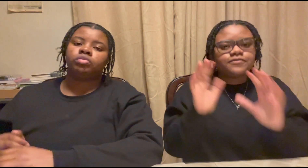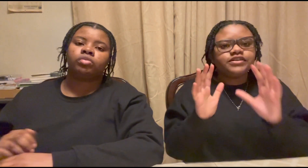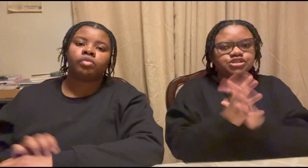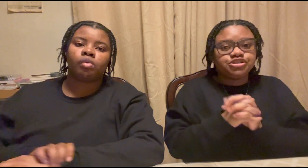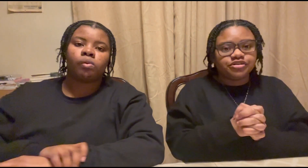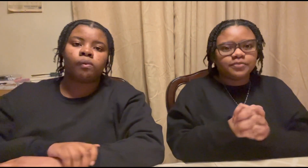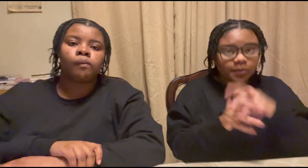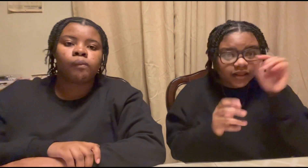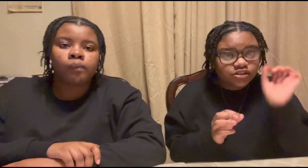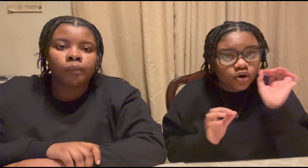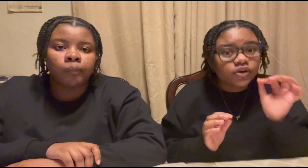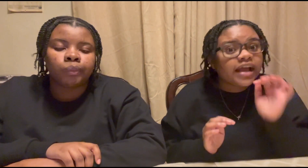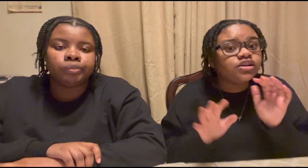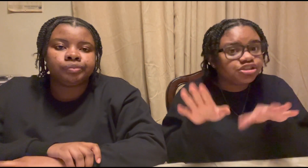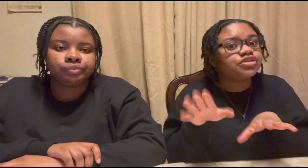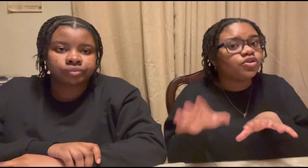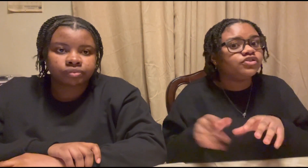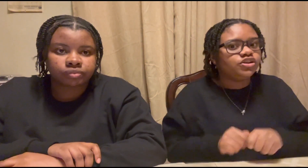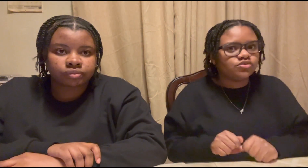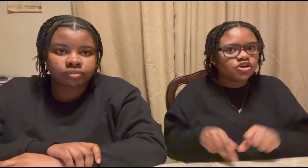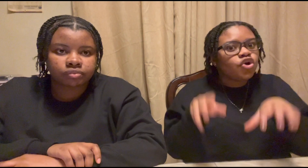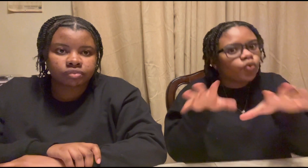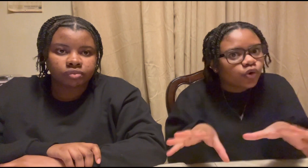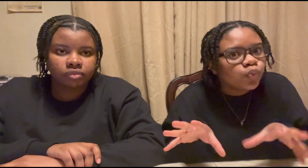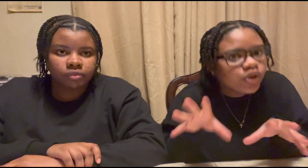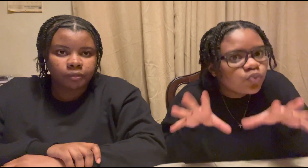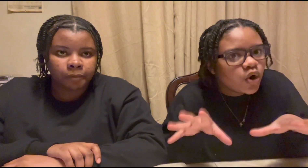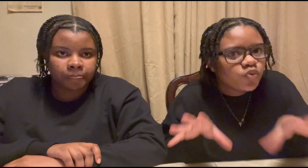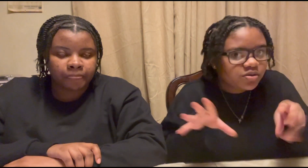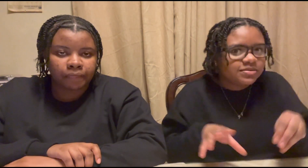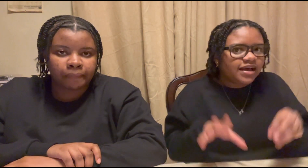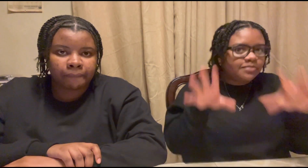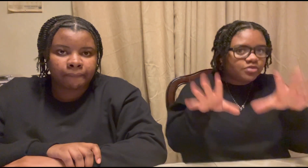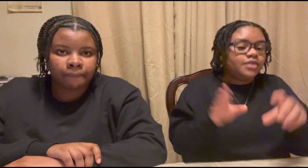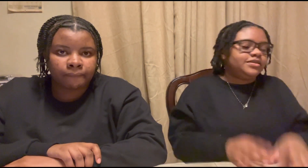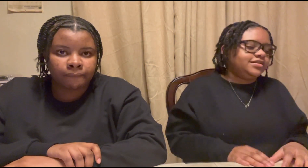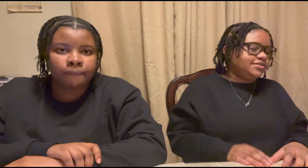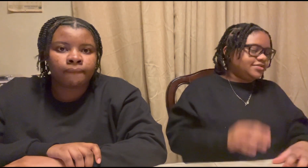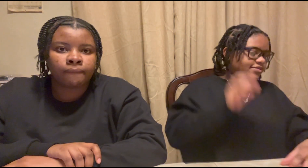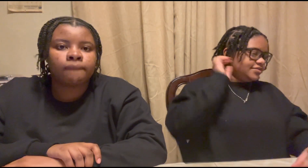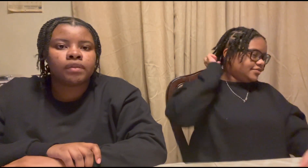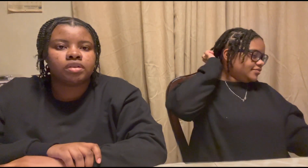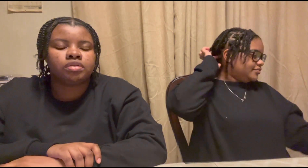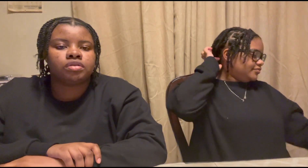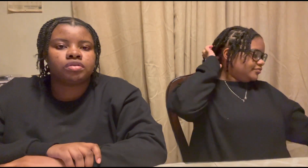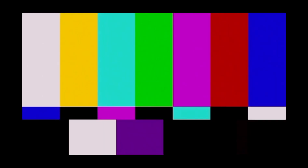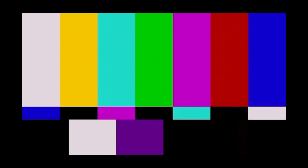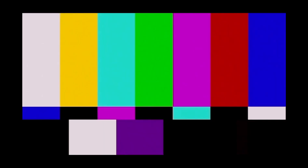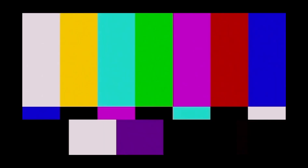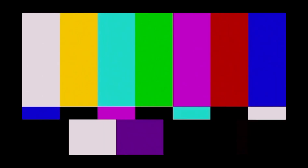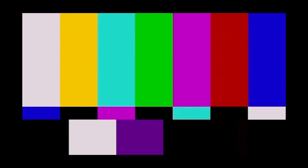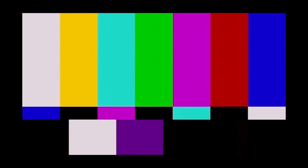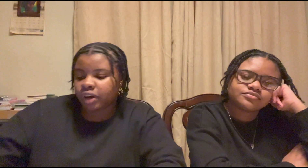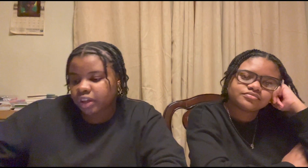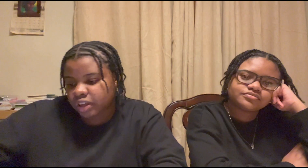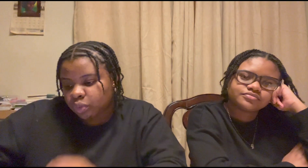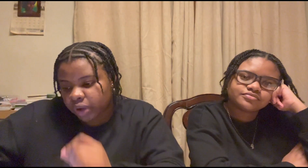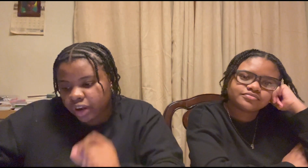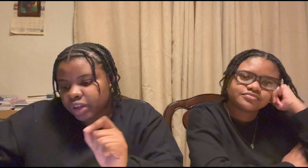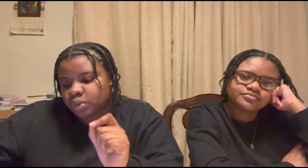afraid to share it's okay to share our videos where we won't be mad i promise yes sir where is